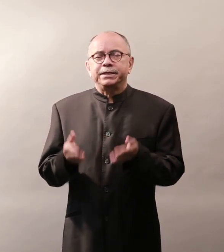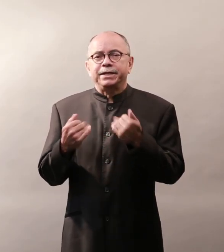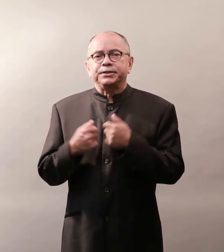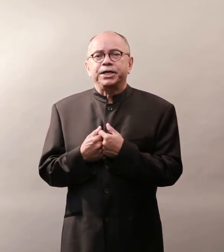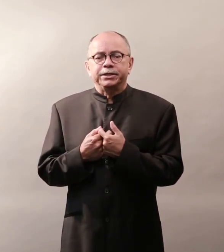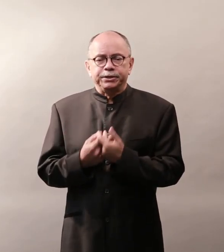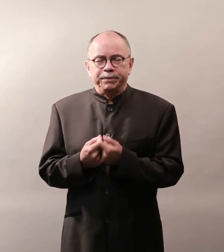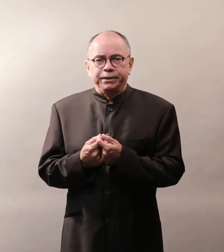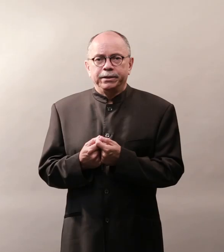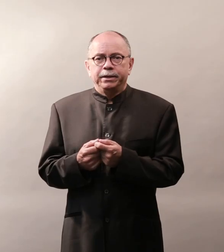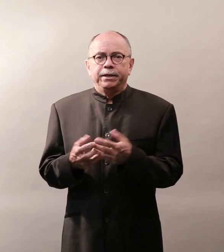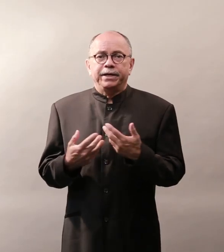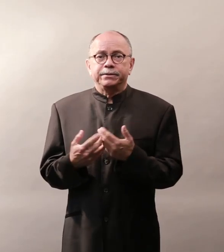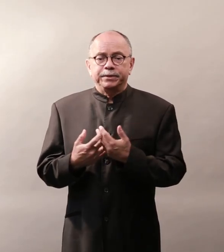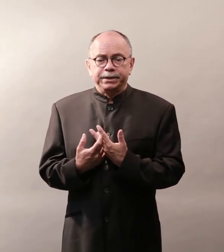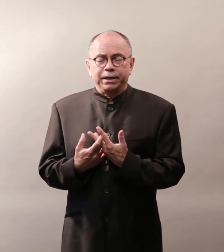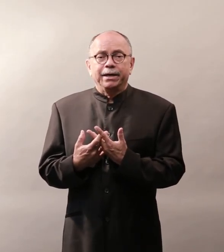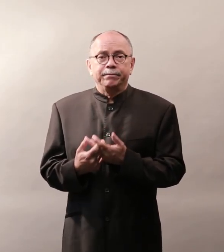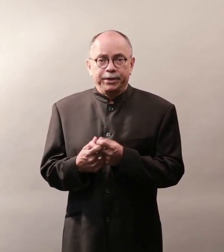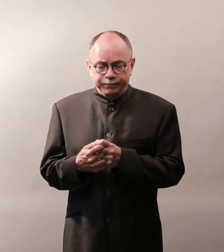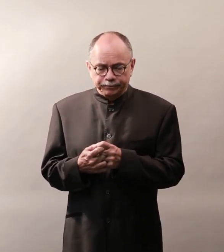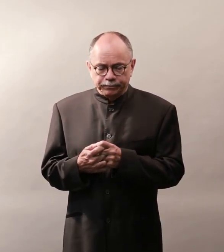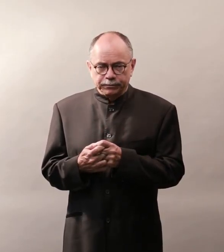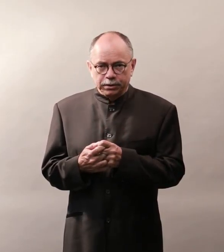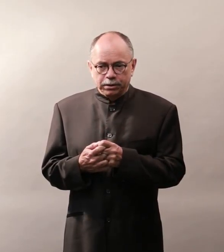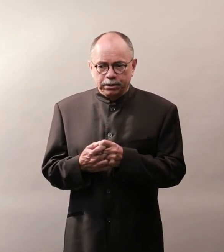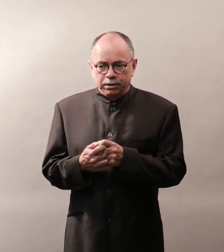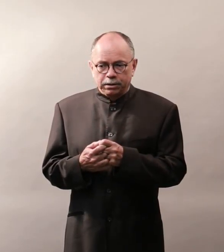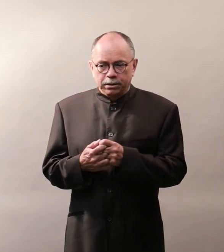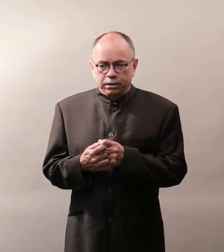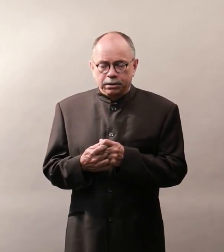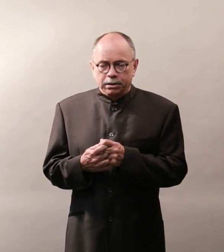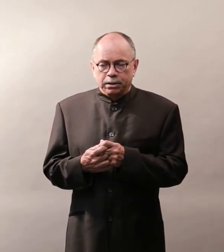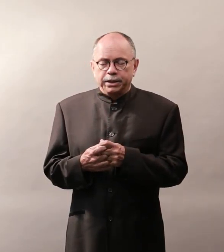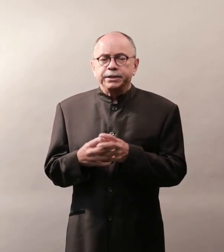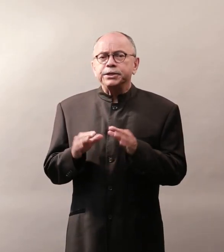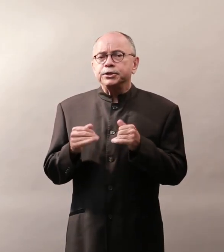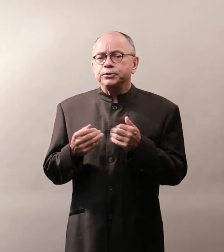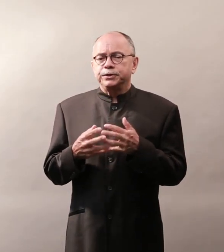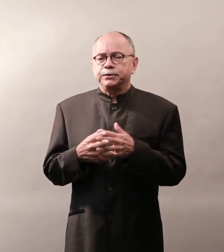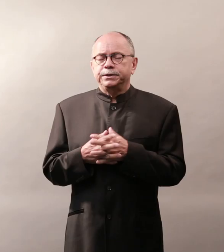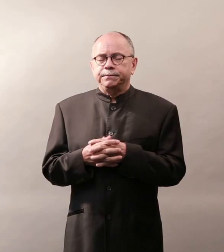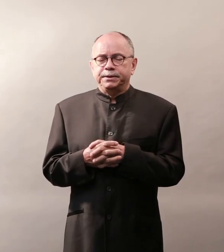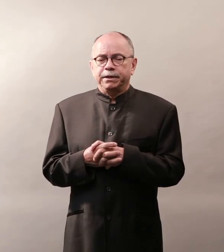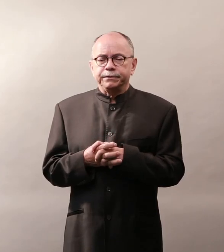has challenged me. And that's the reason I am here. In addition to the students themselves,